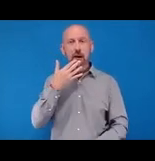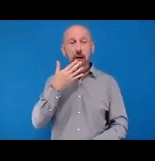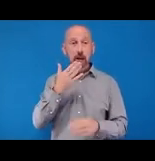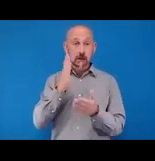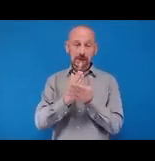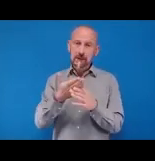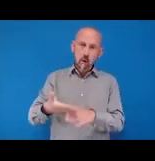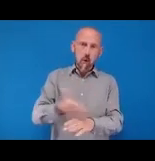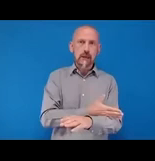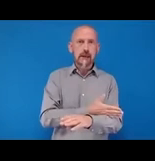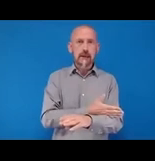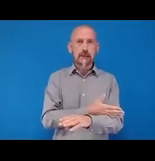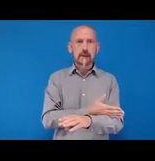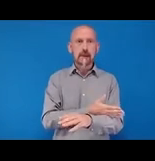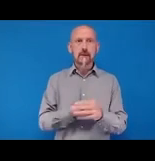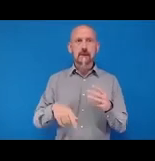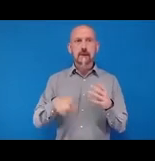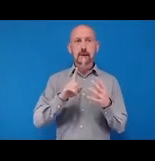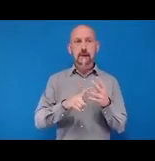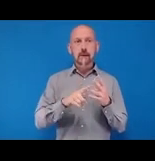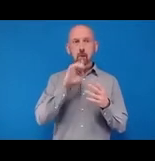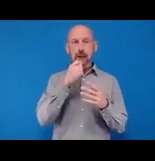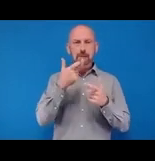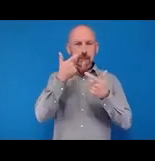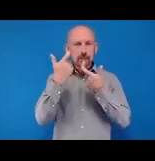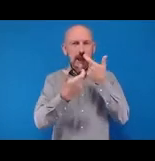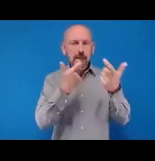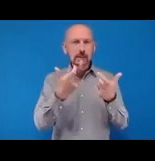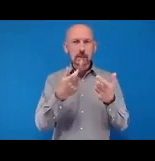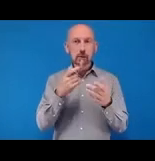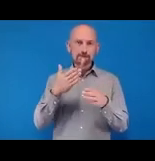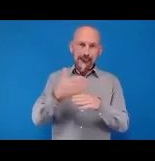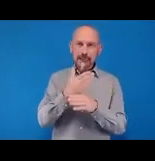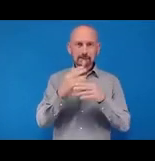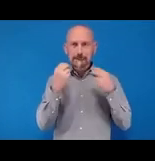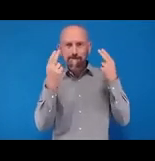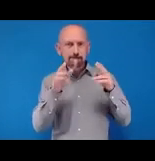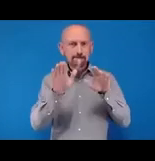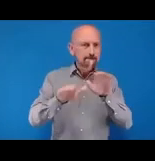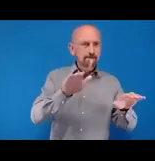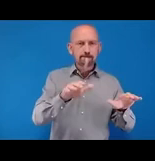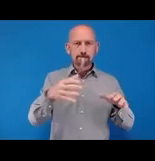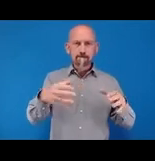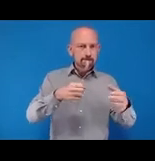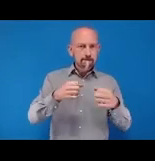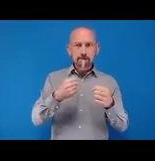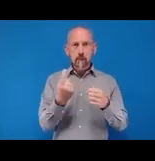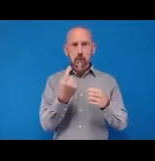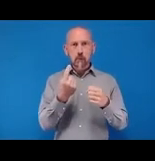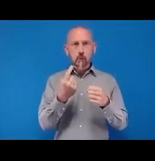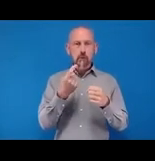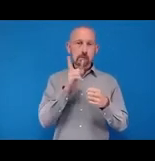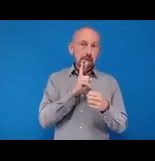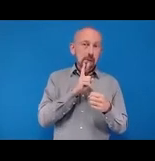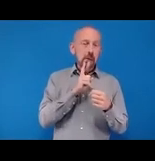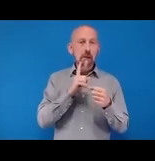activity to actively seek out communities, people, or members of the family